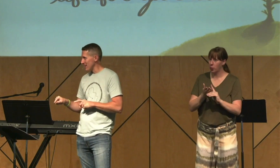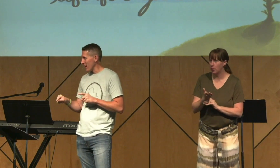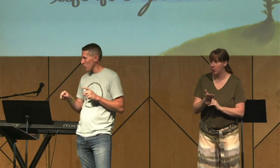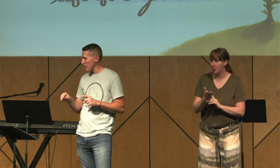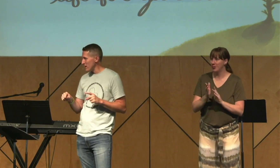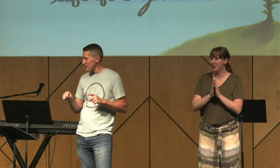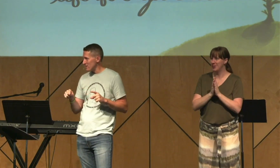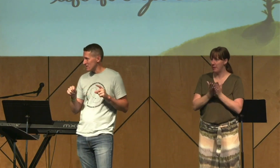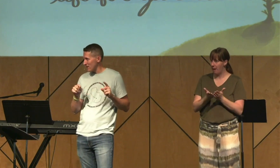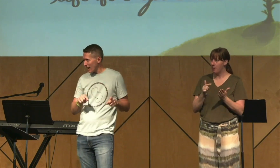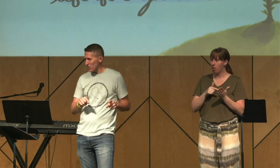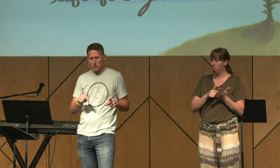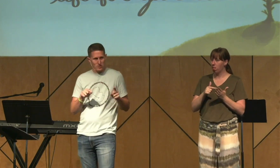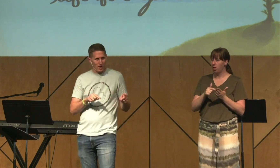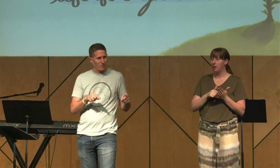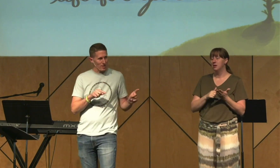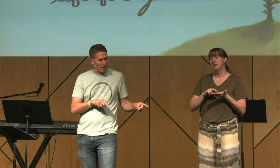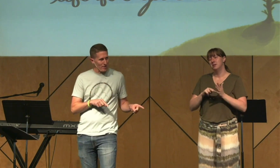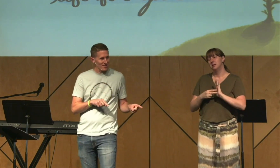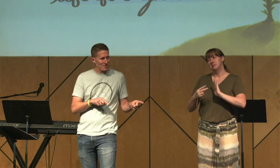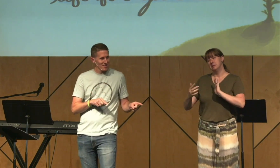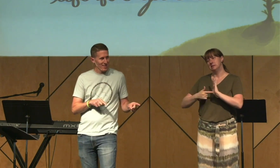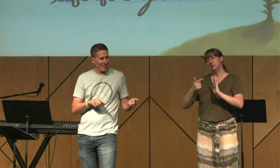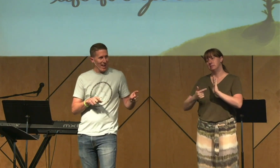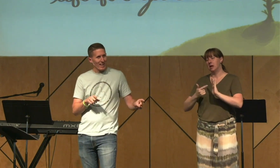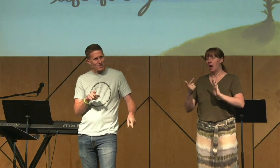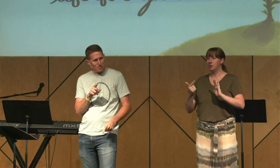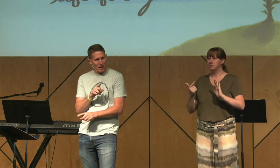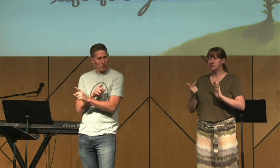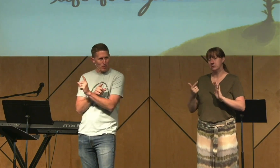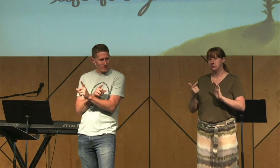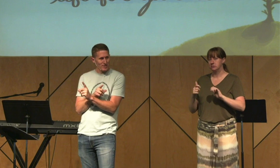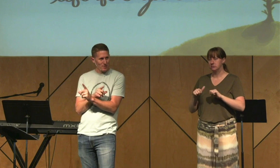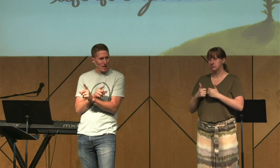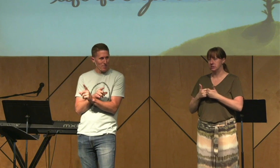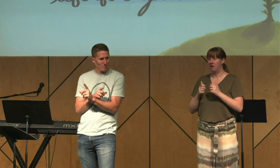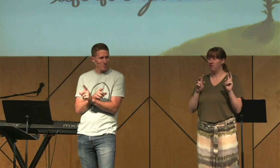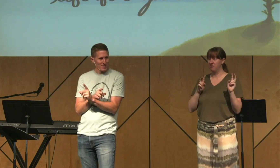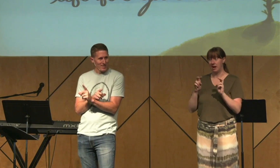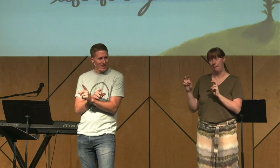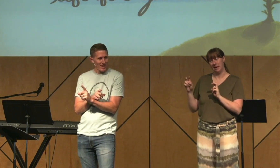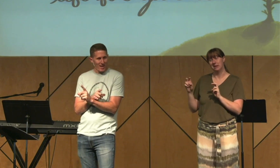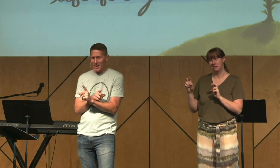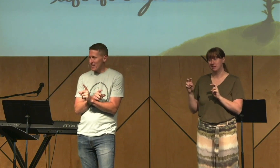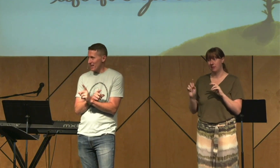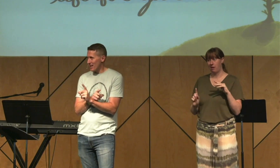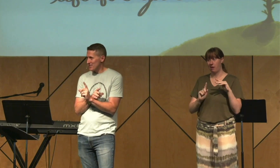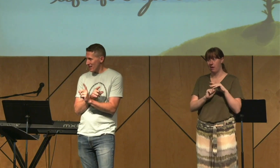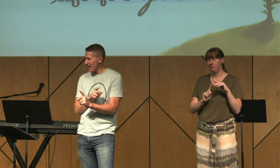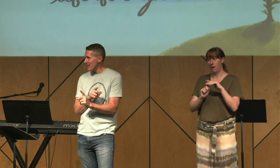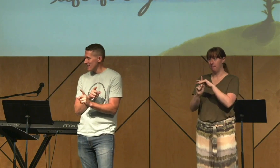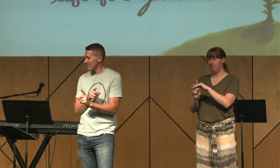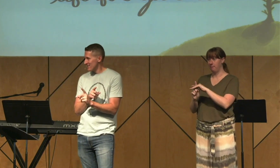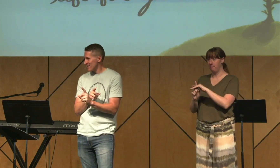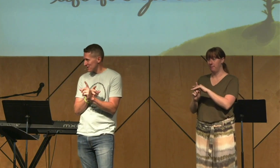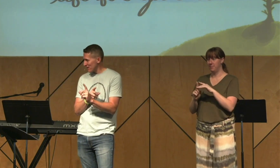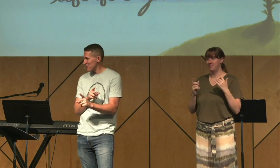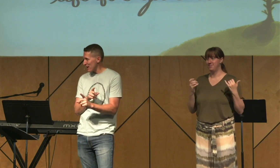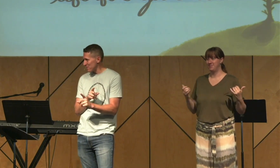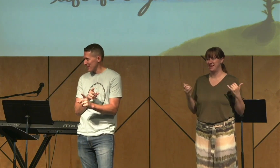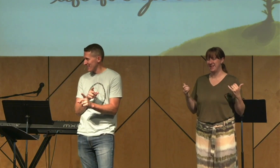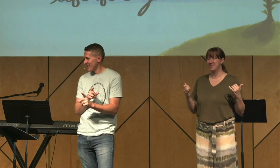means that we tackle tough topics as the Bible brings them up. And today